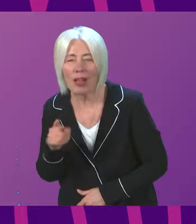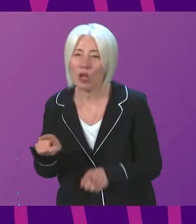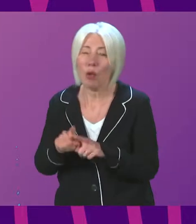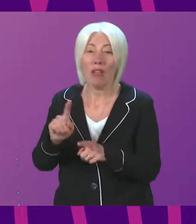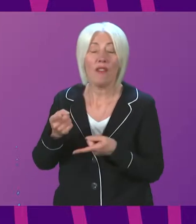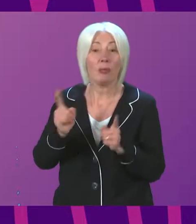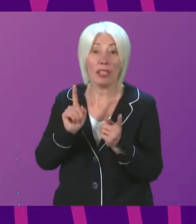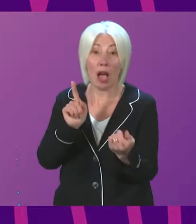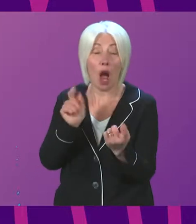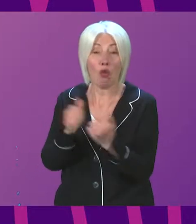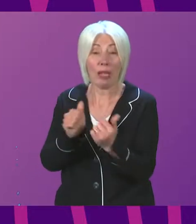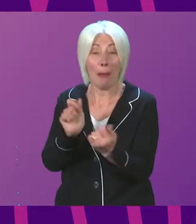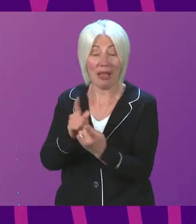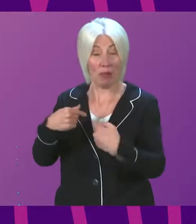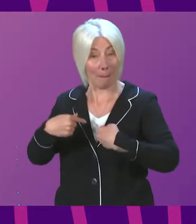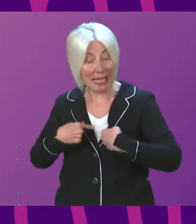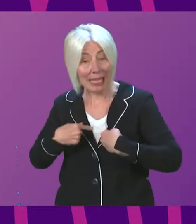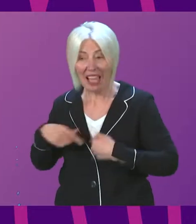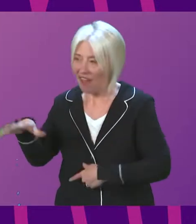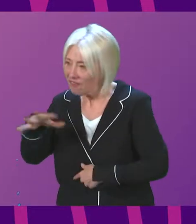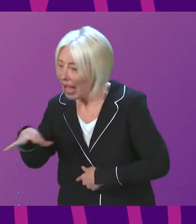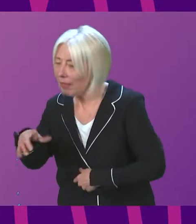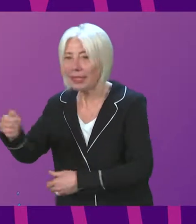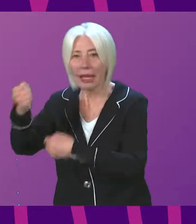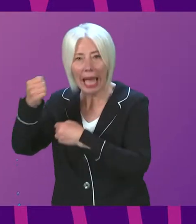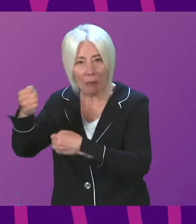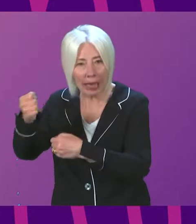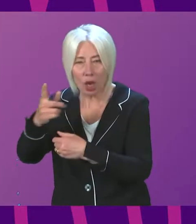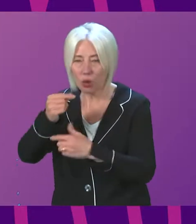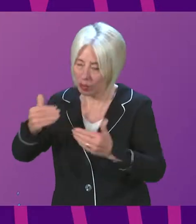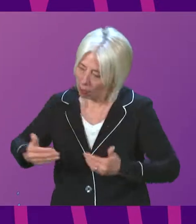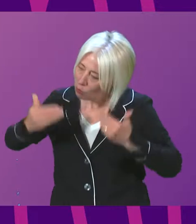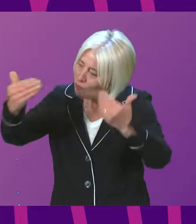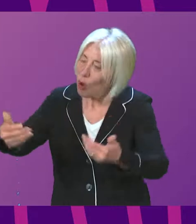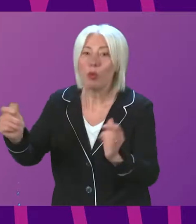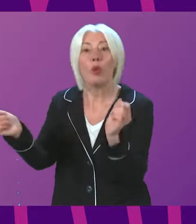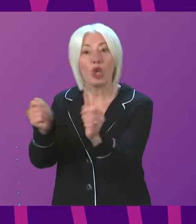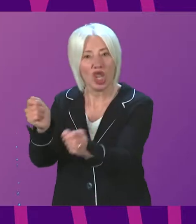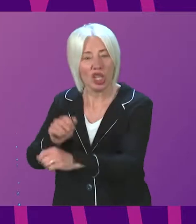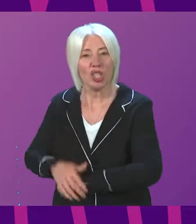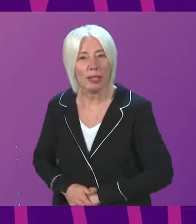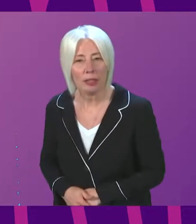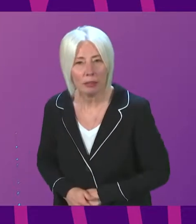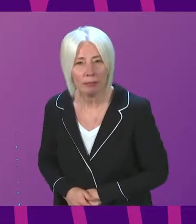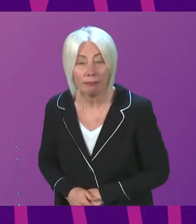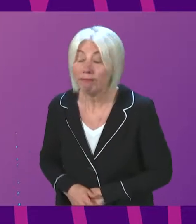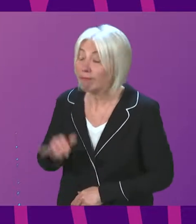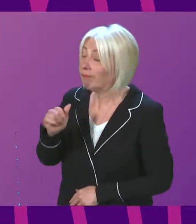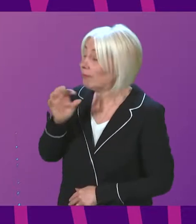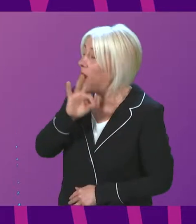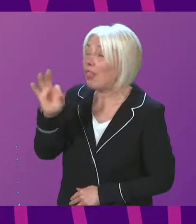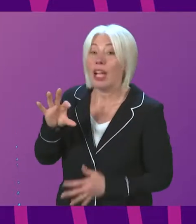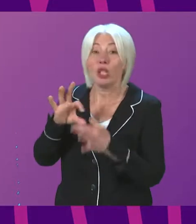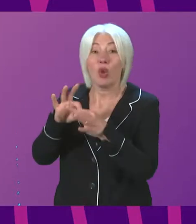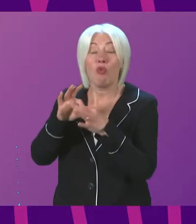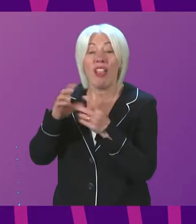agree to meet with myself and families and campaigners to take forward these changes First Minister I will ask the relevant Minister to meet